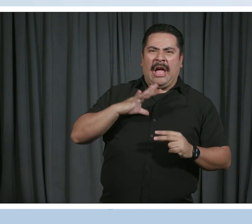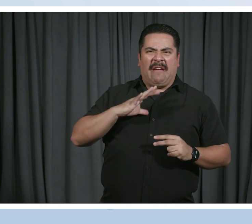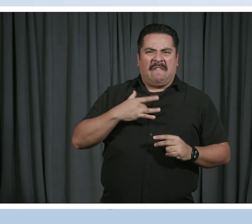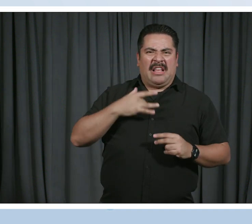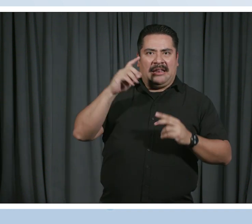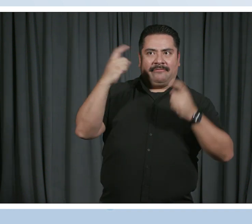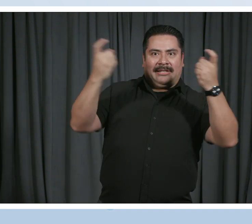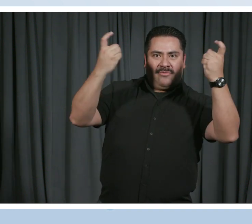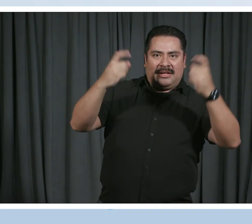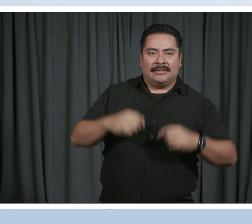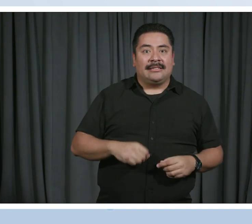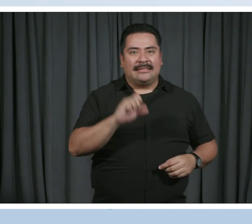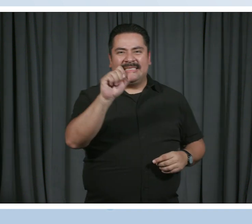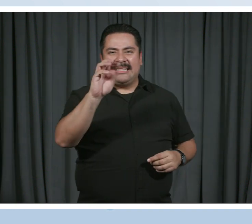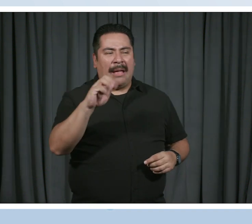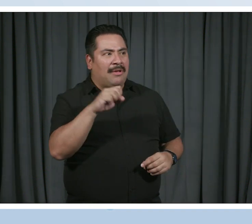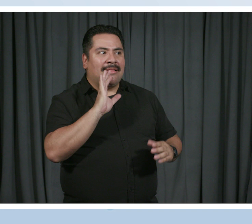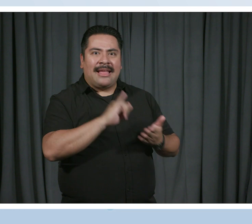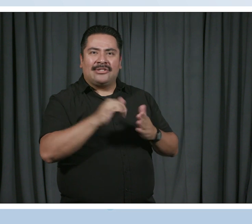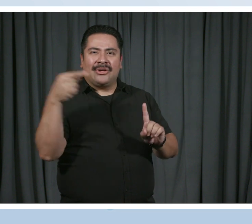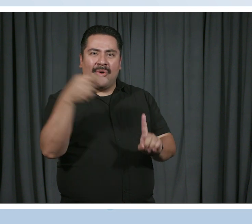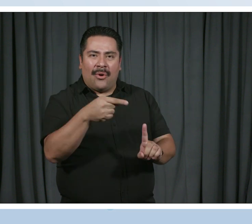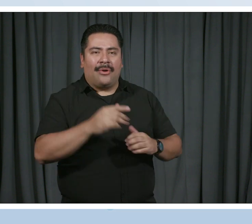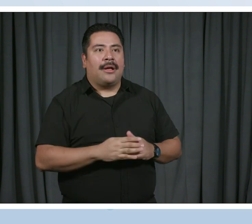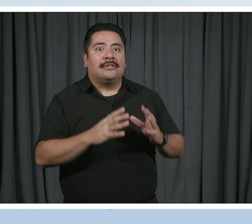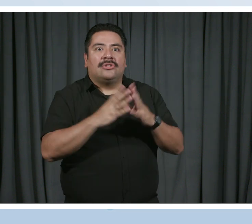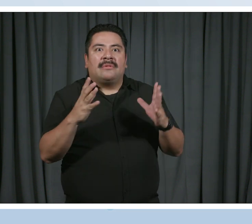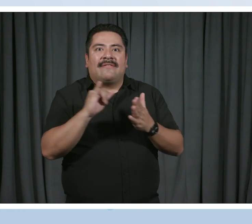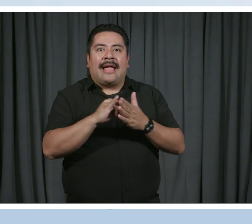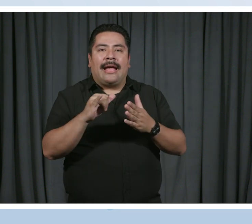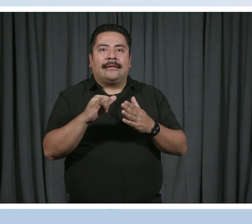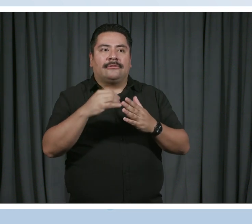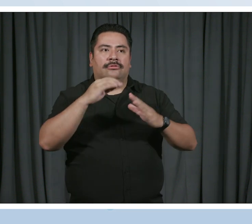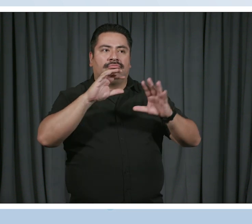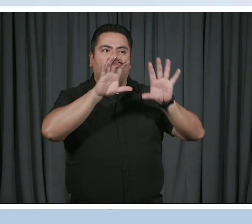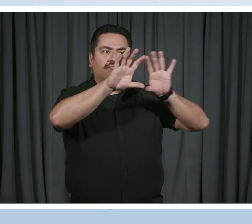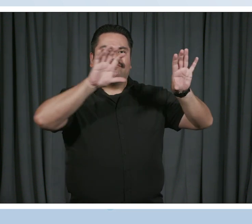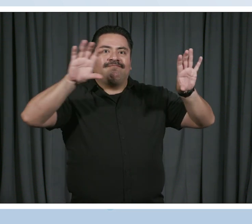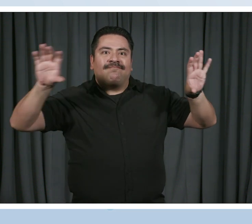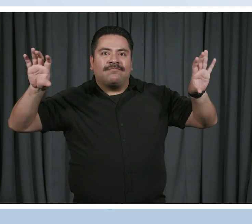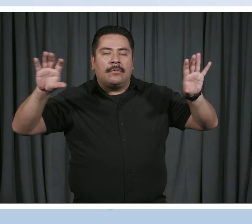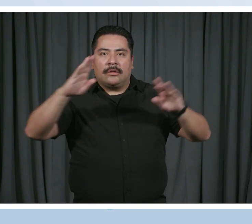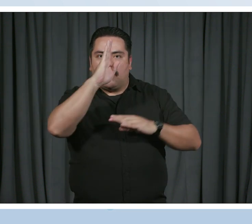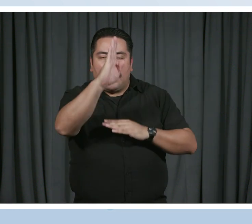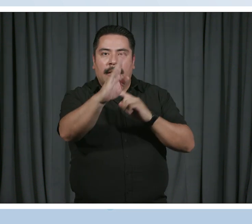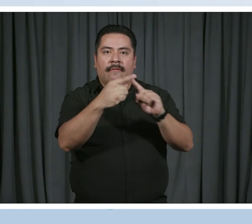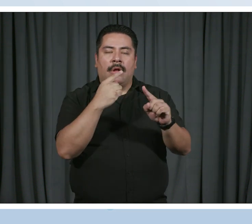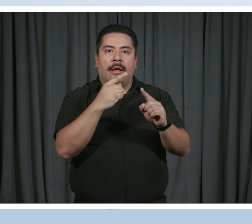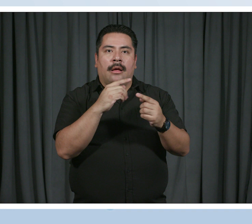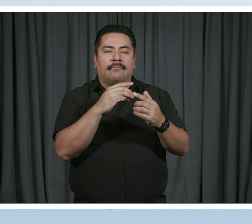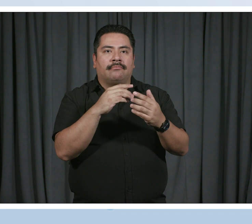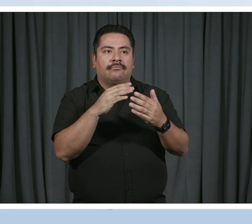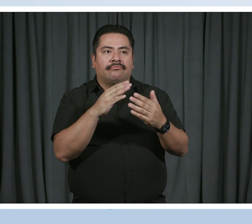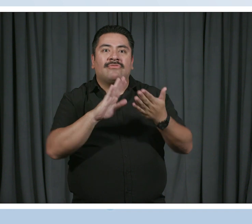Awesome. I mean, that's what the goal was. And, you know, so much of that content came directly from the community. There's a poem